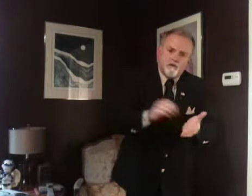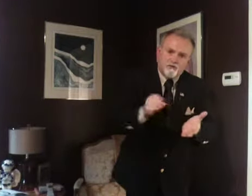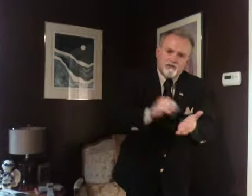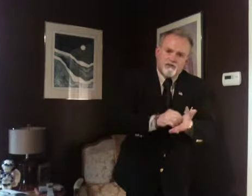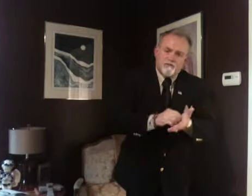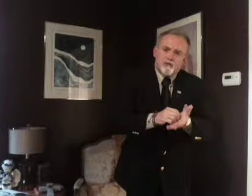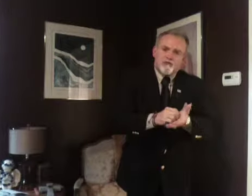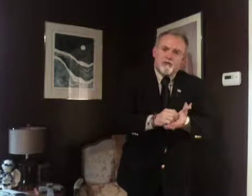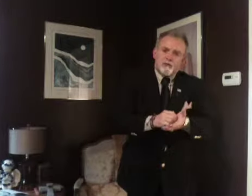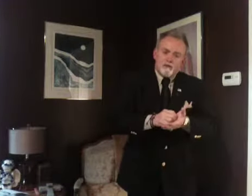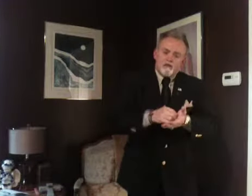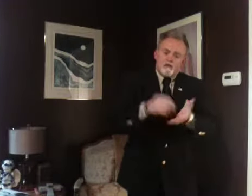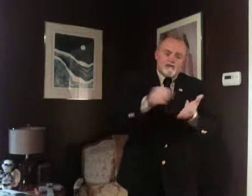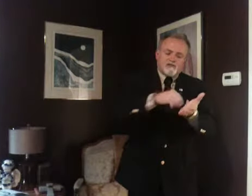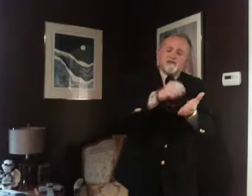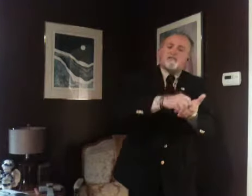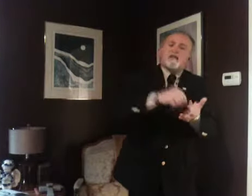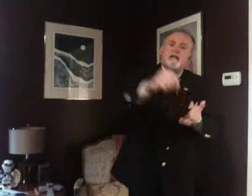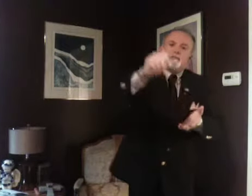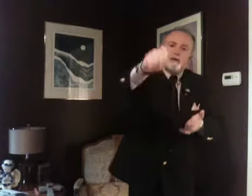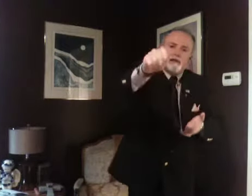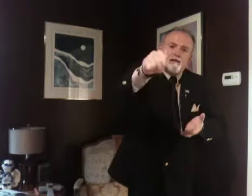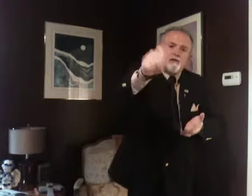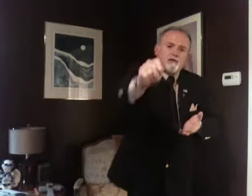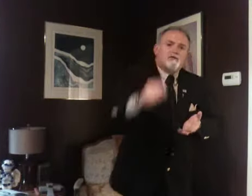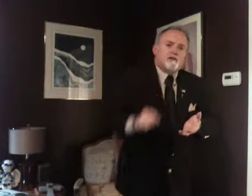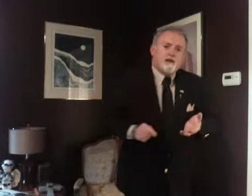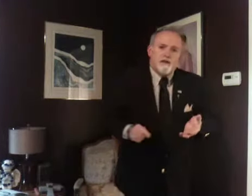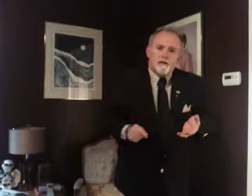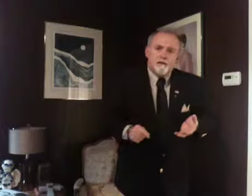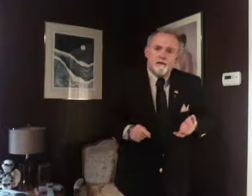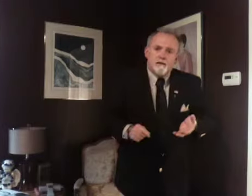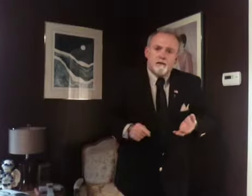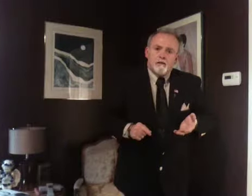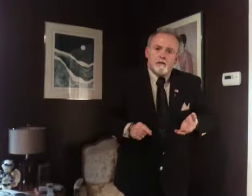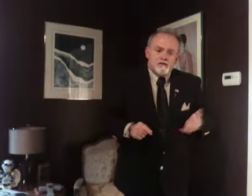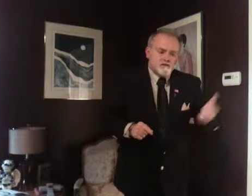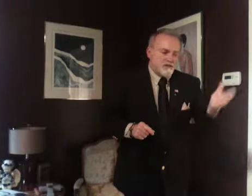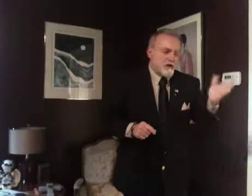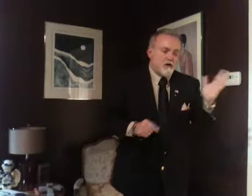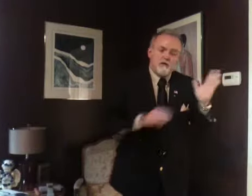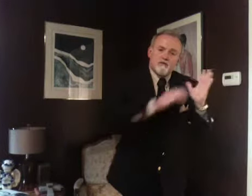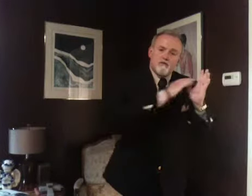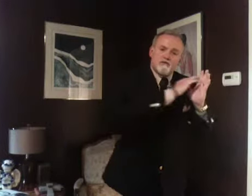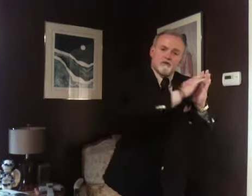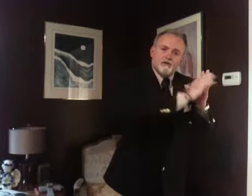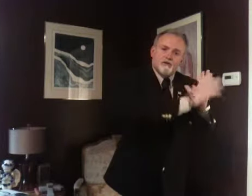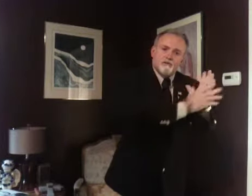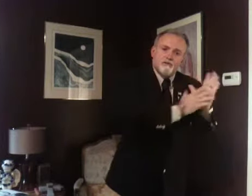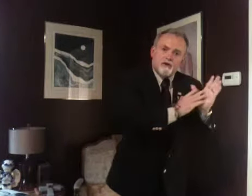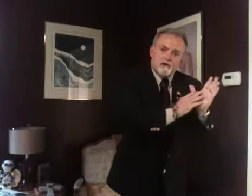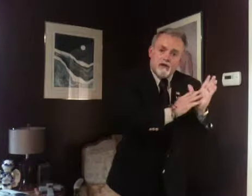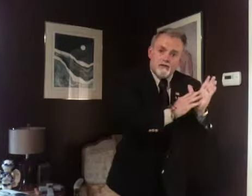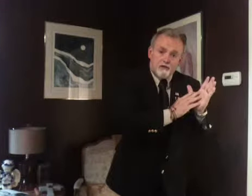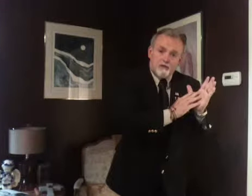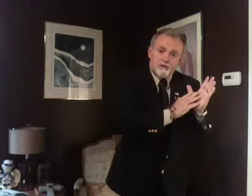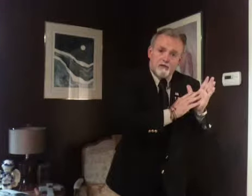gave you, this information. This is the seed I'm planting in you today. You've seen all those different things that I talked about.